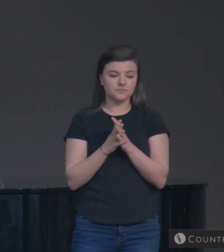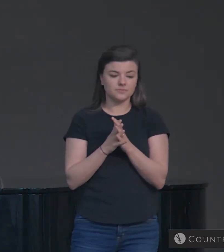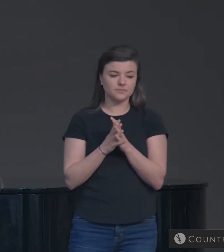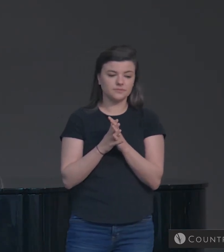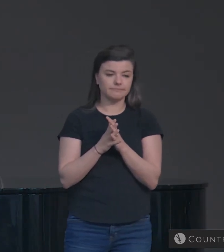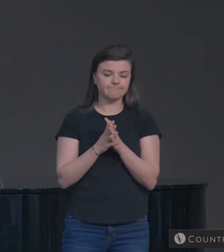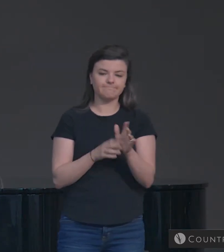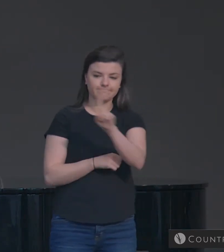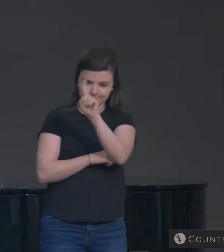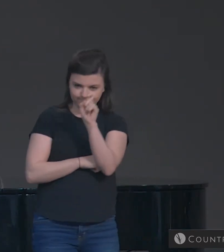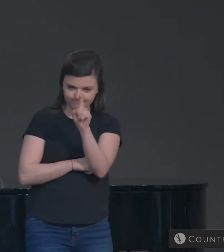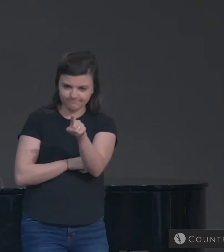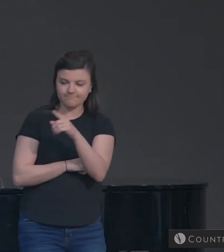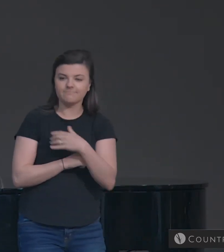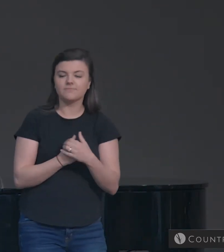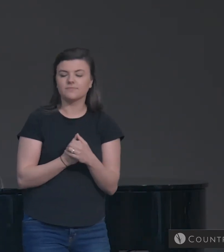Here's a question that maybe you've thought about.